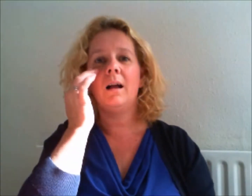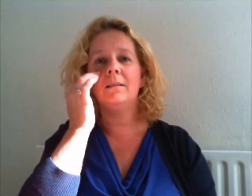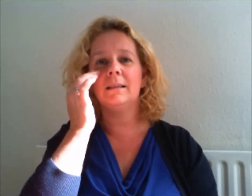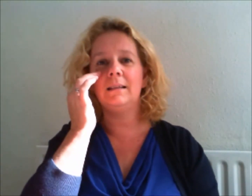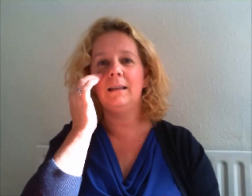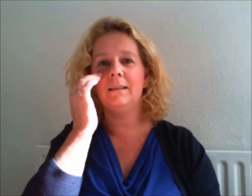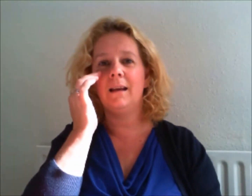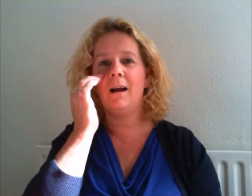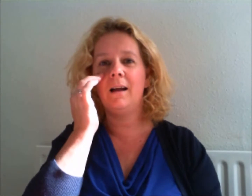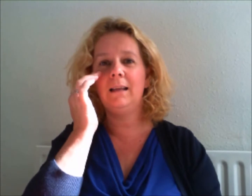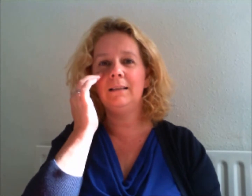Underneath the eye.